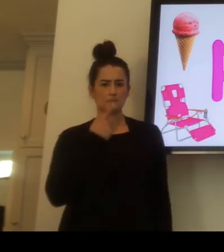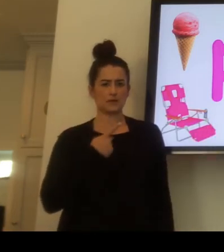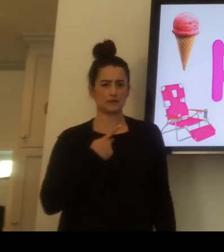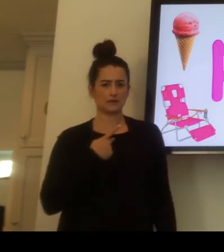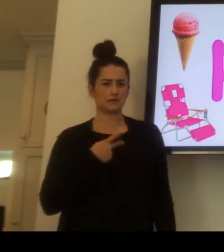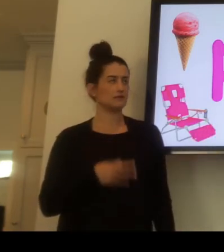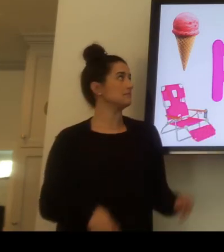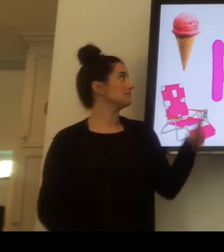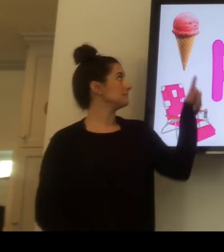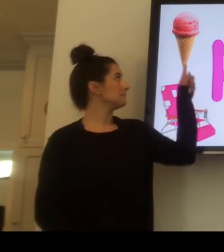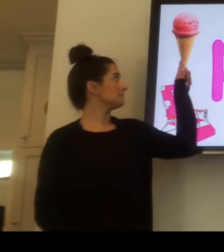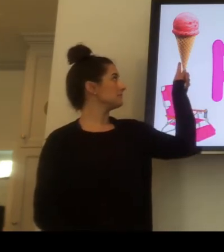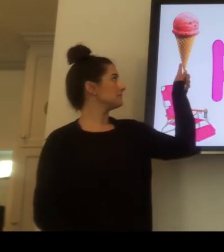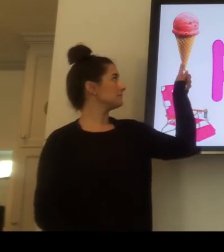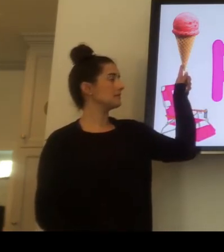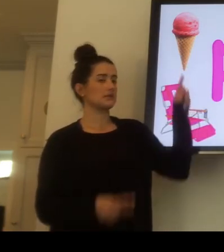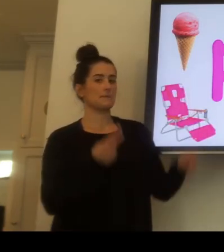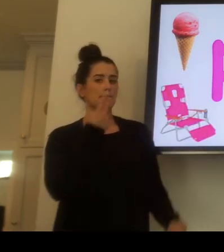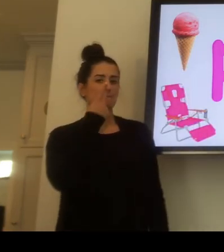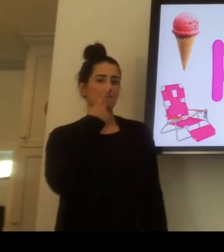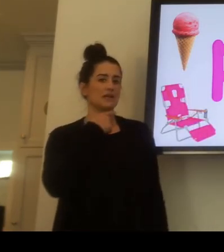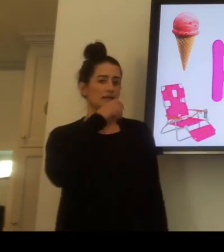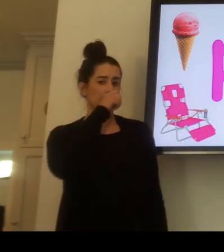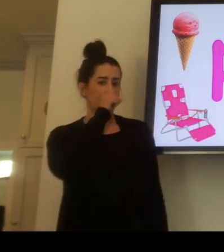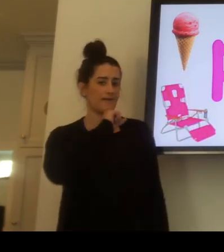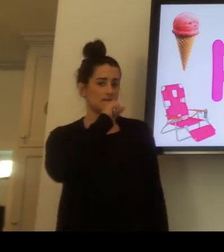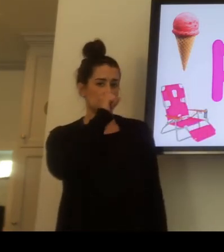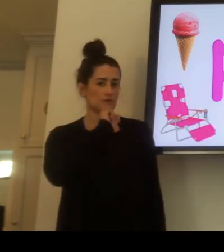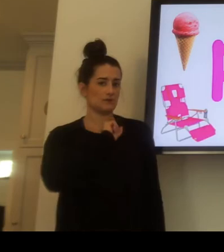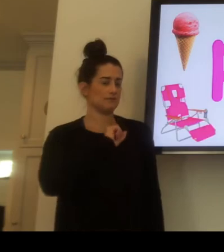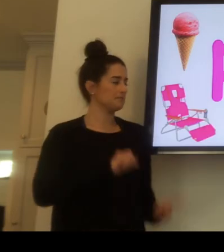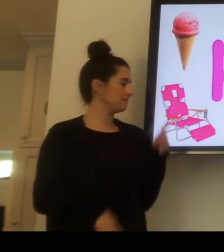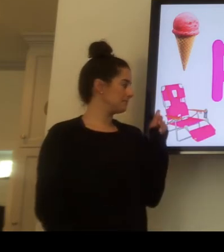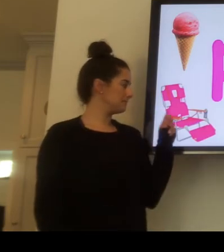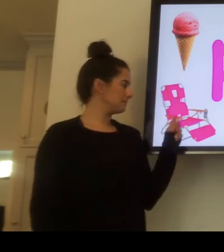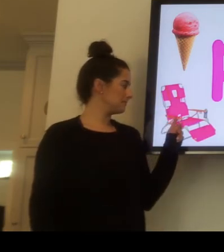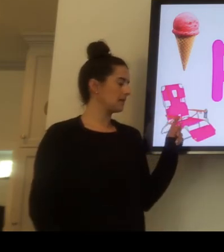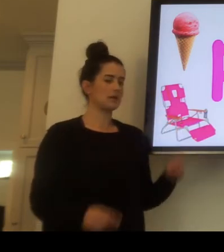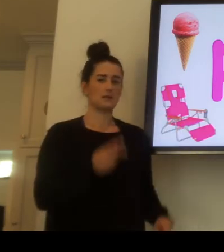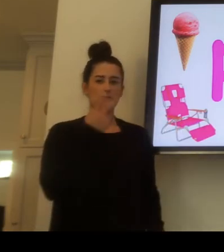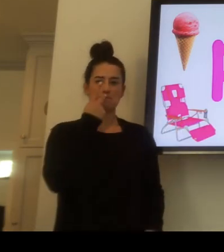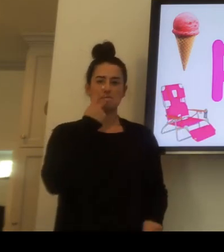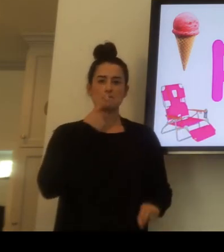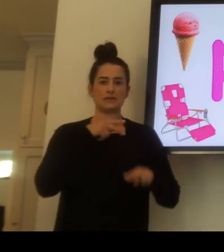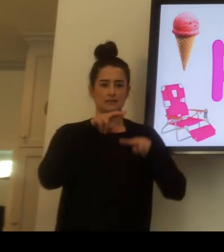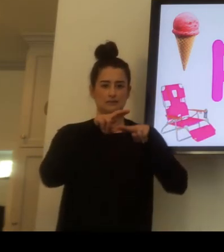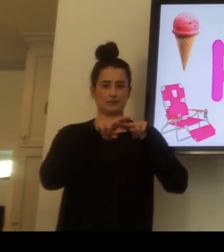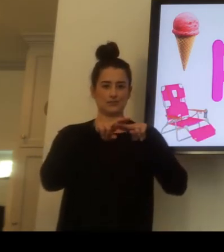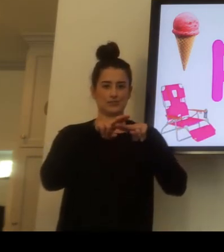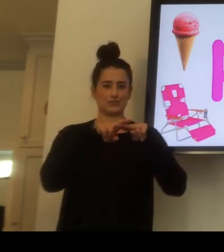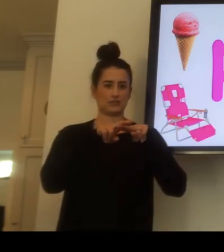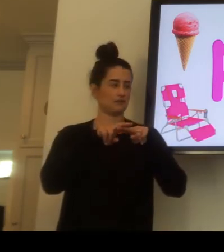What's pink? Pink ice cream. Pink chair.